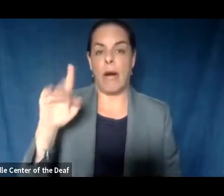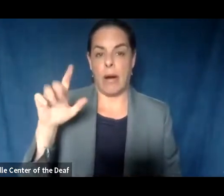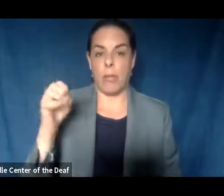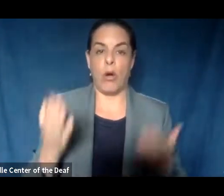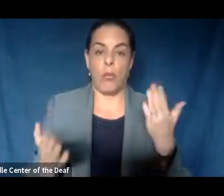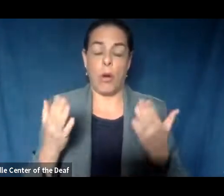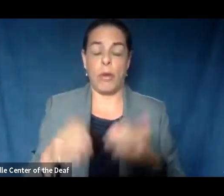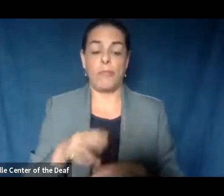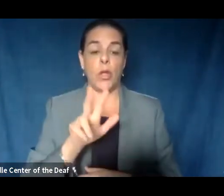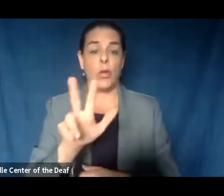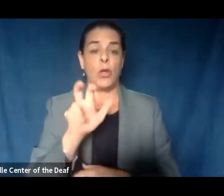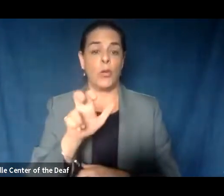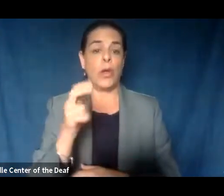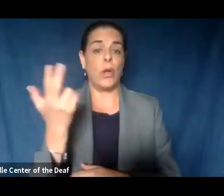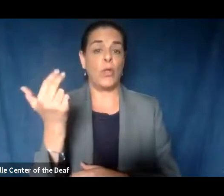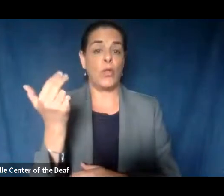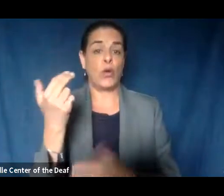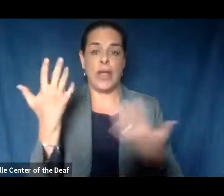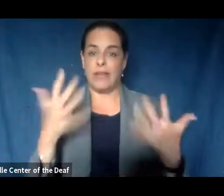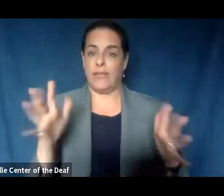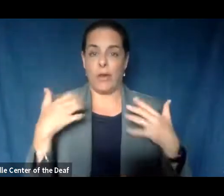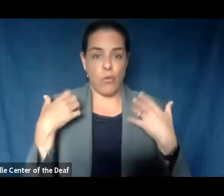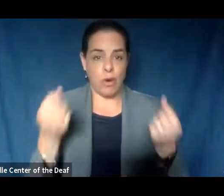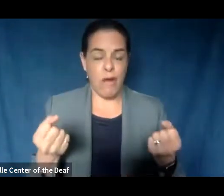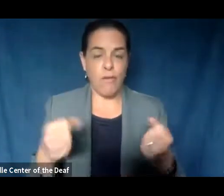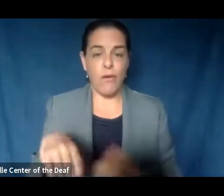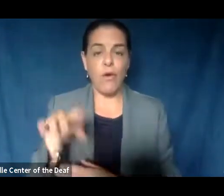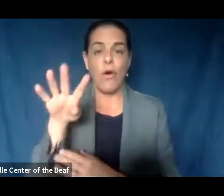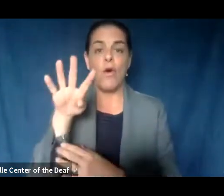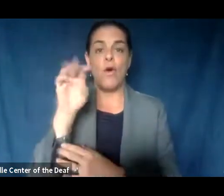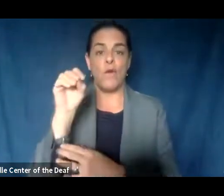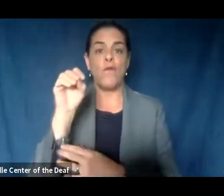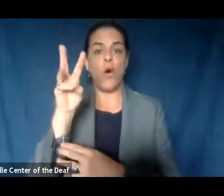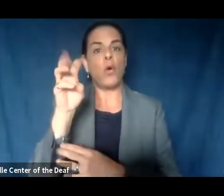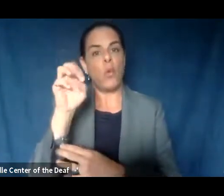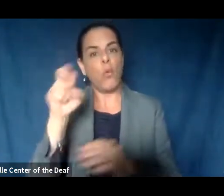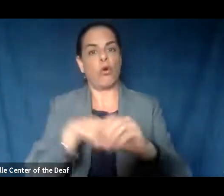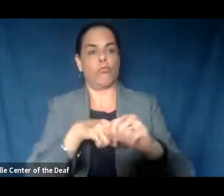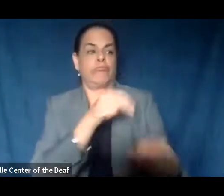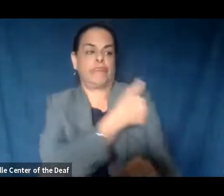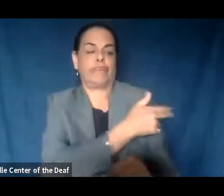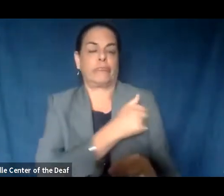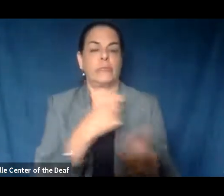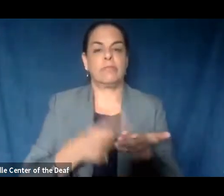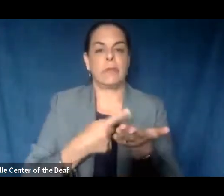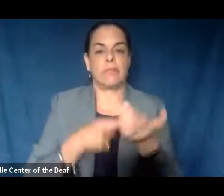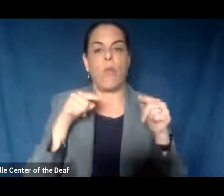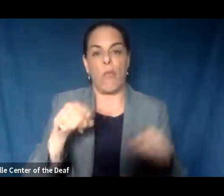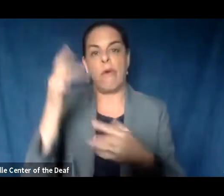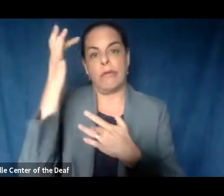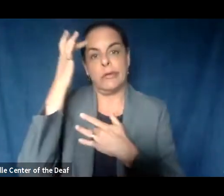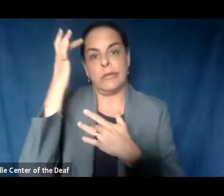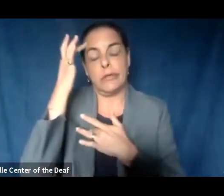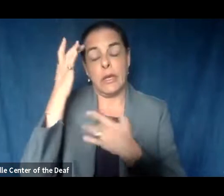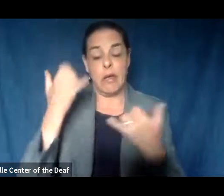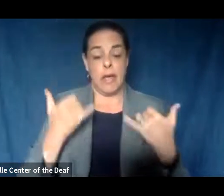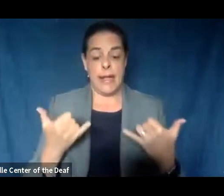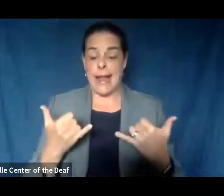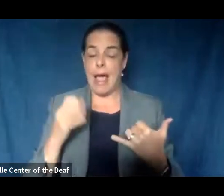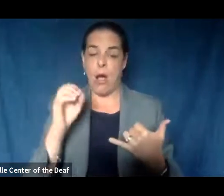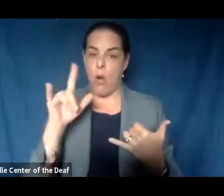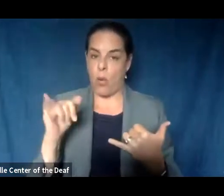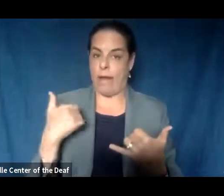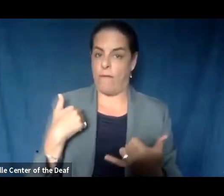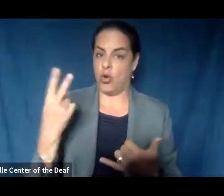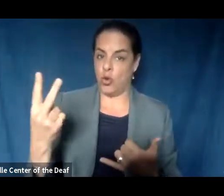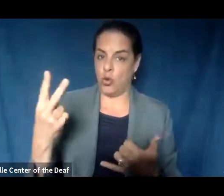the cases have recovered. 40 individuals have been hospitalized at some time in their illness. Currently, only two Knox